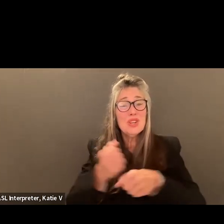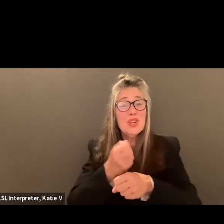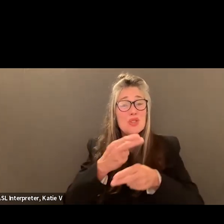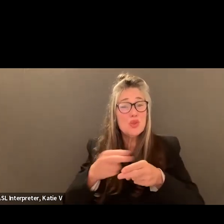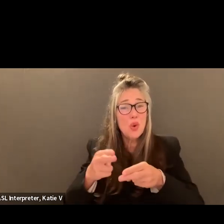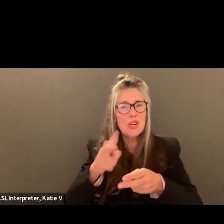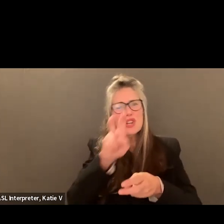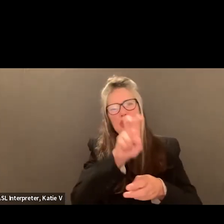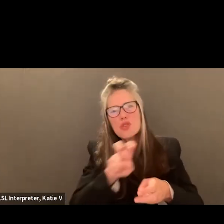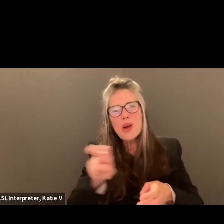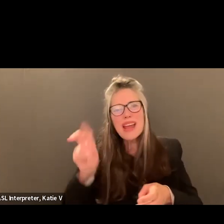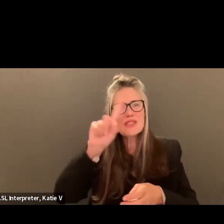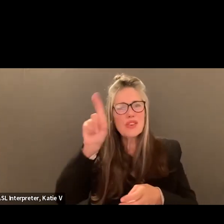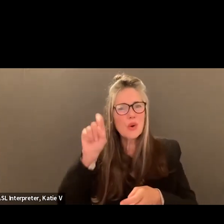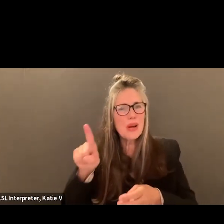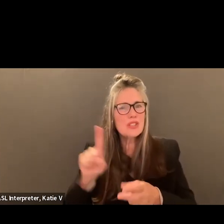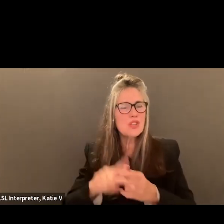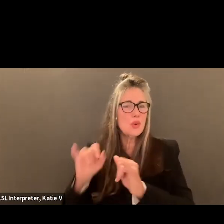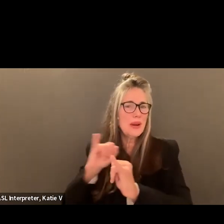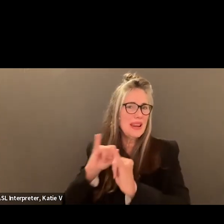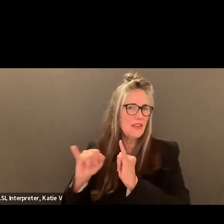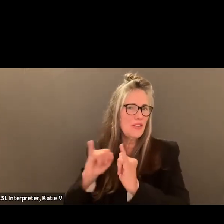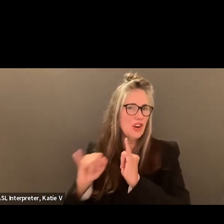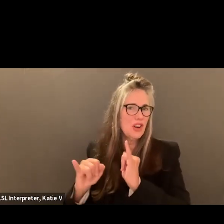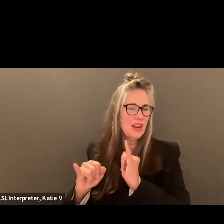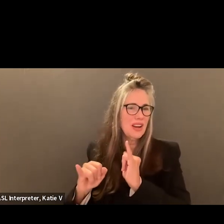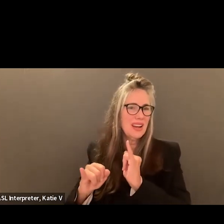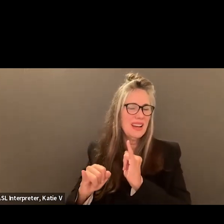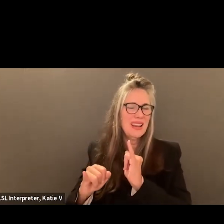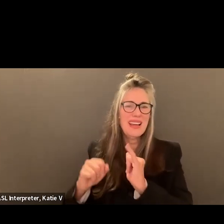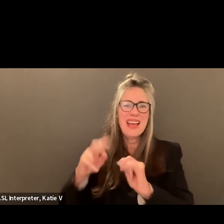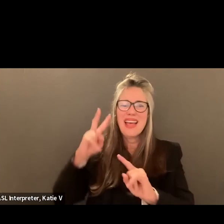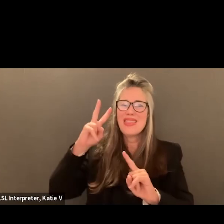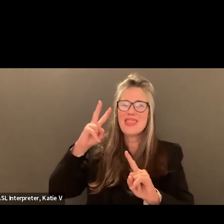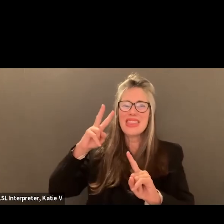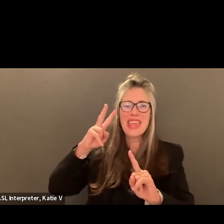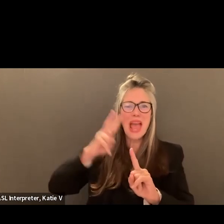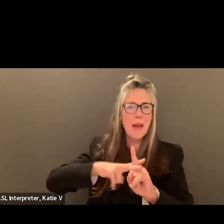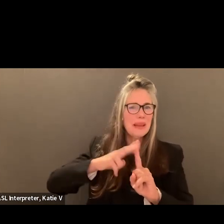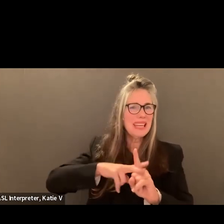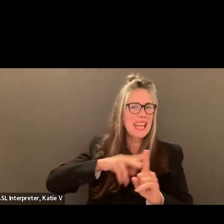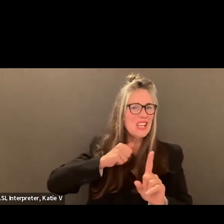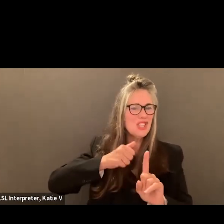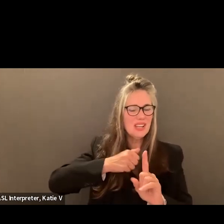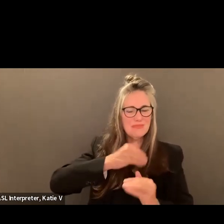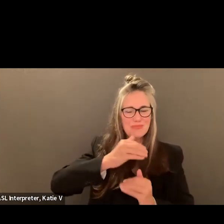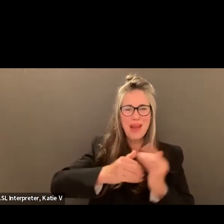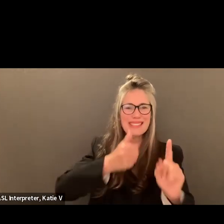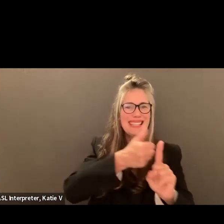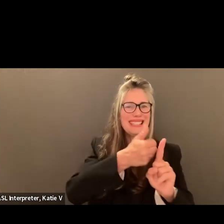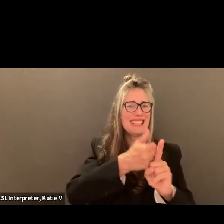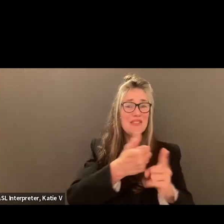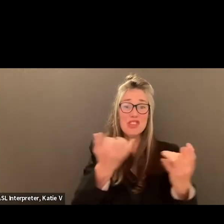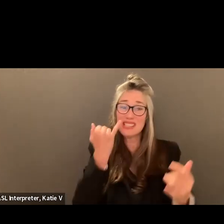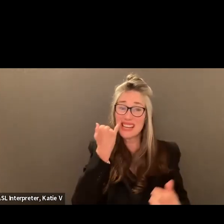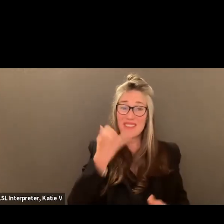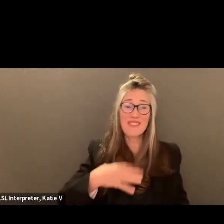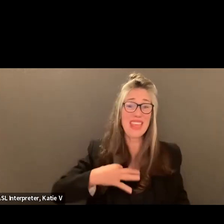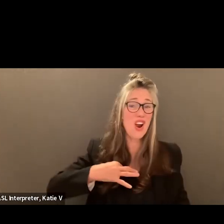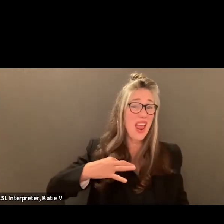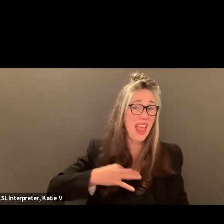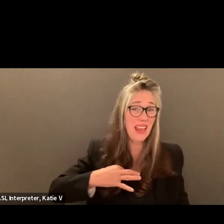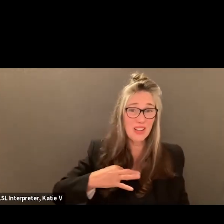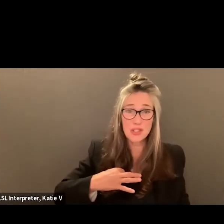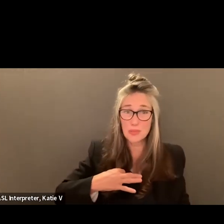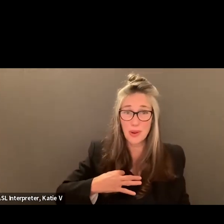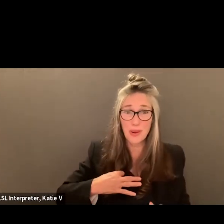interview. Because I think the application is the process of trying to find out if someone's eligible for the role.